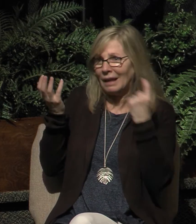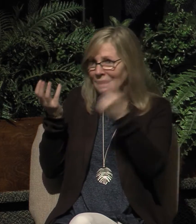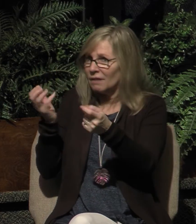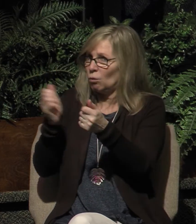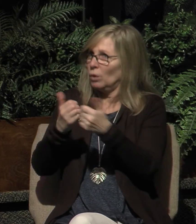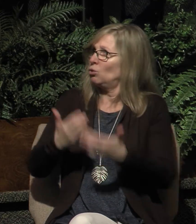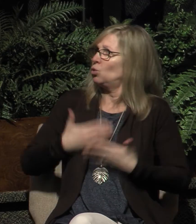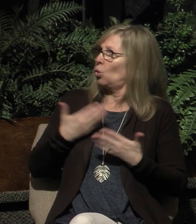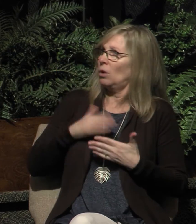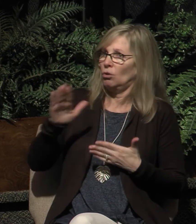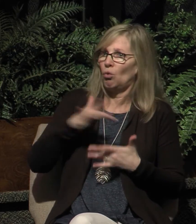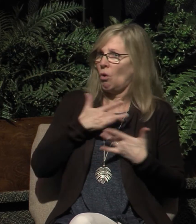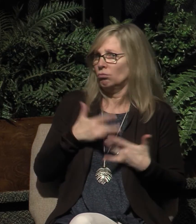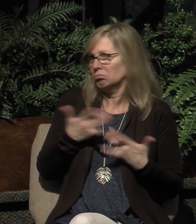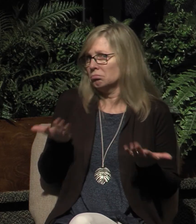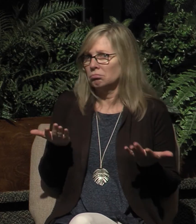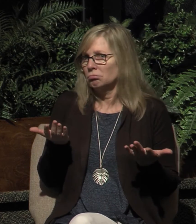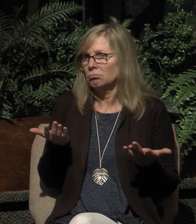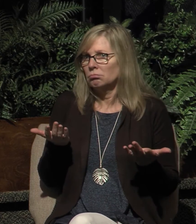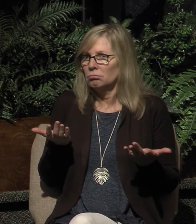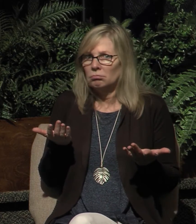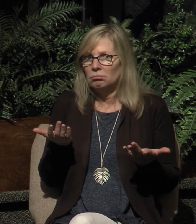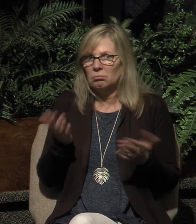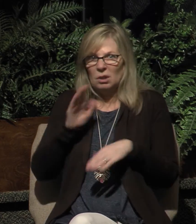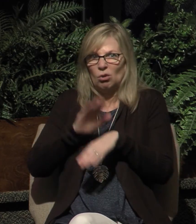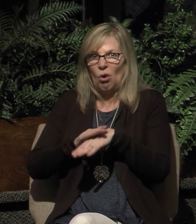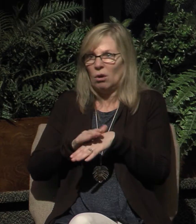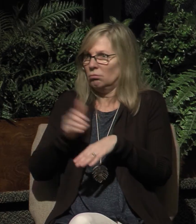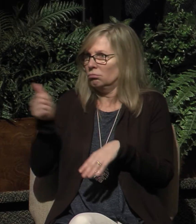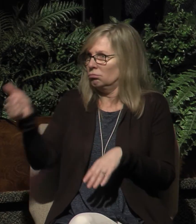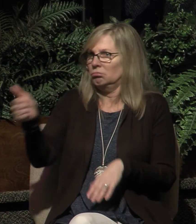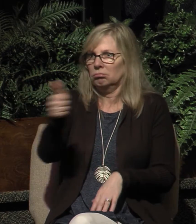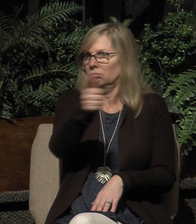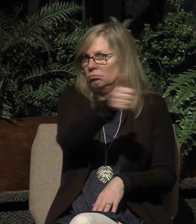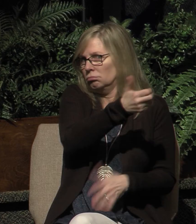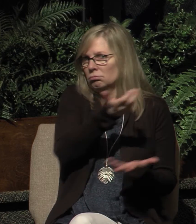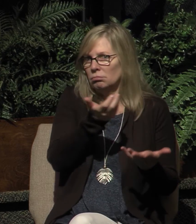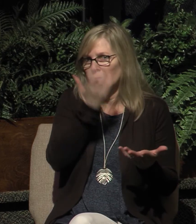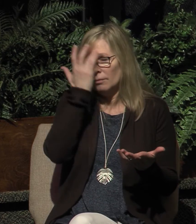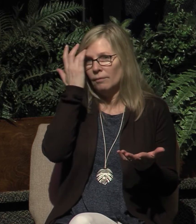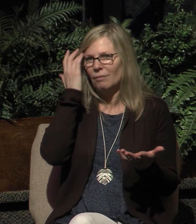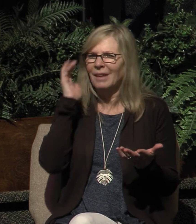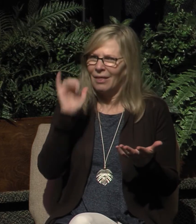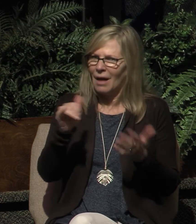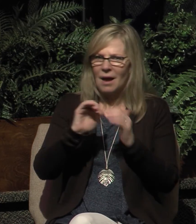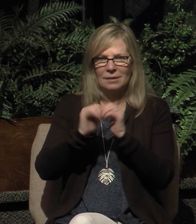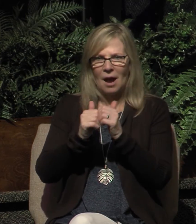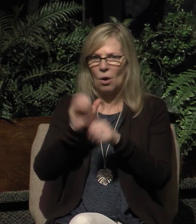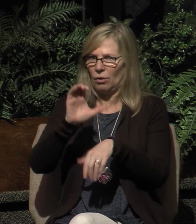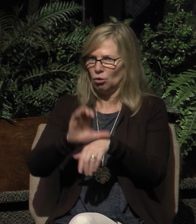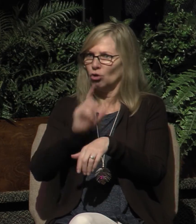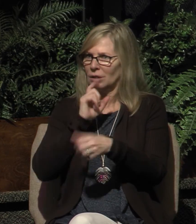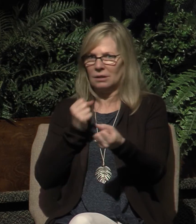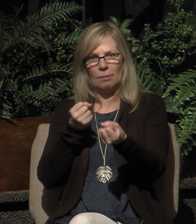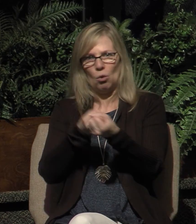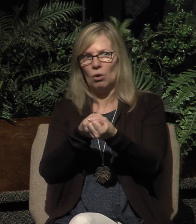in your heart. It's based upon you. This is how a church is to be supported. It's by, as I said, the members